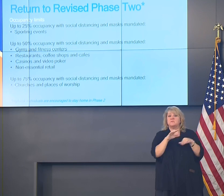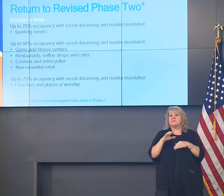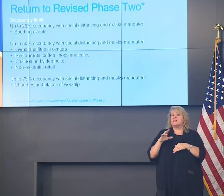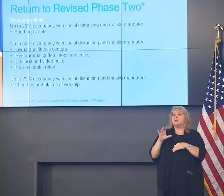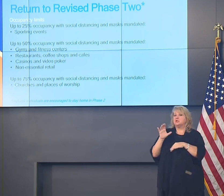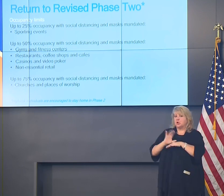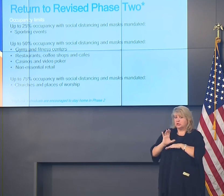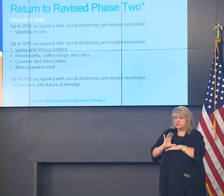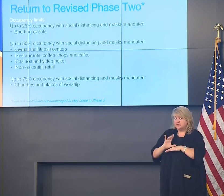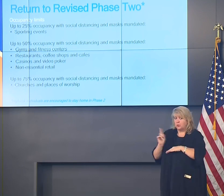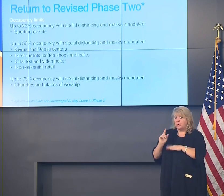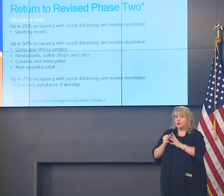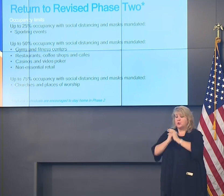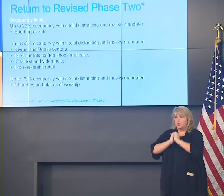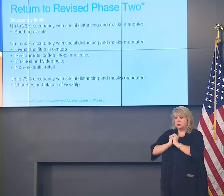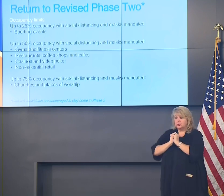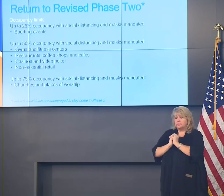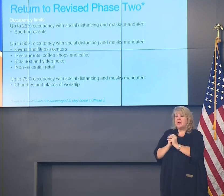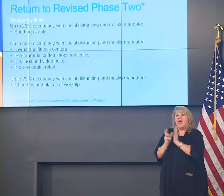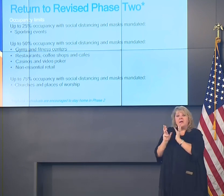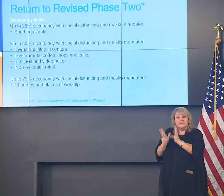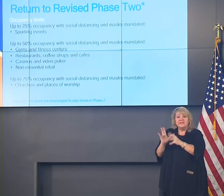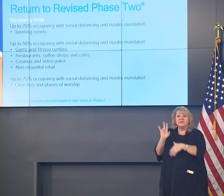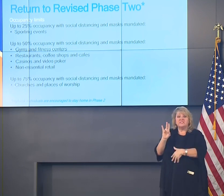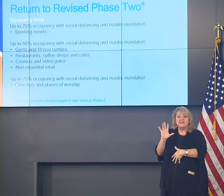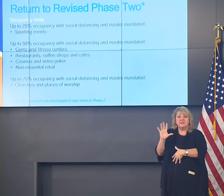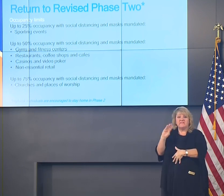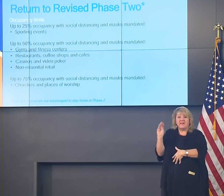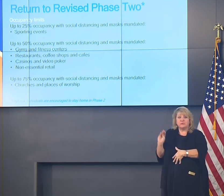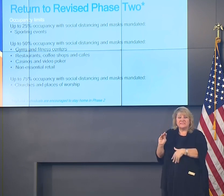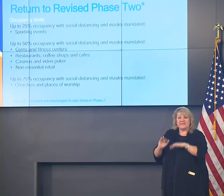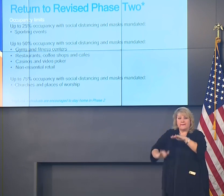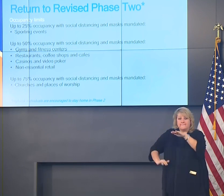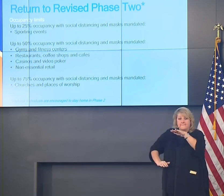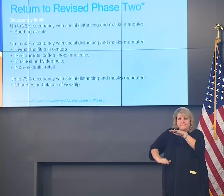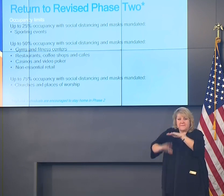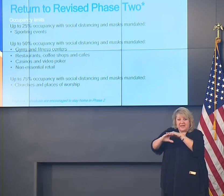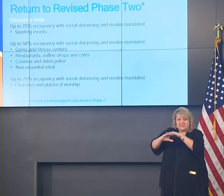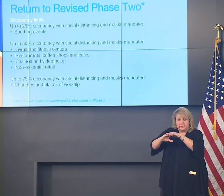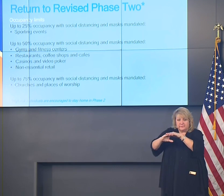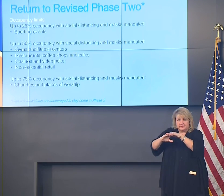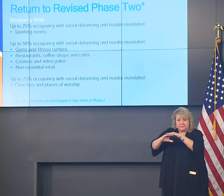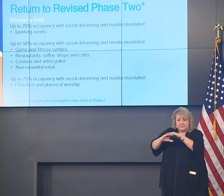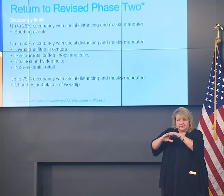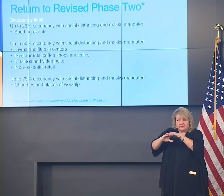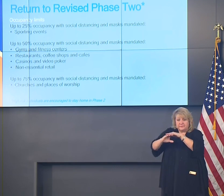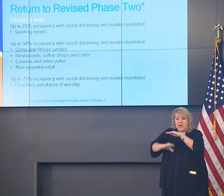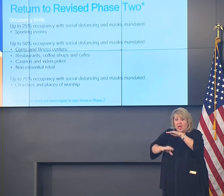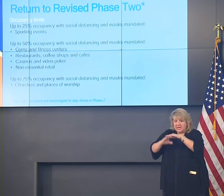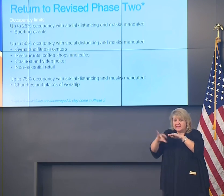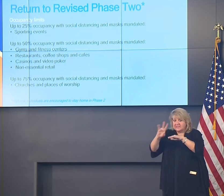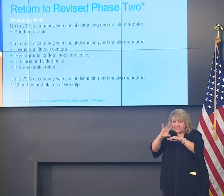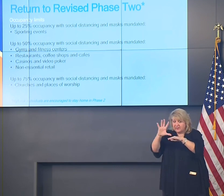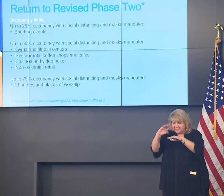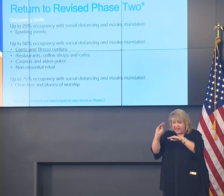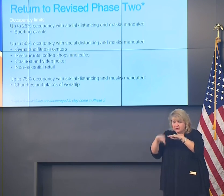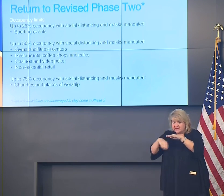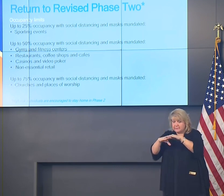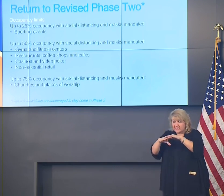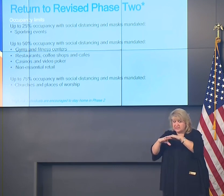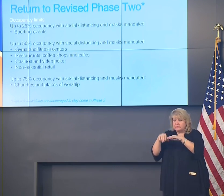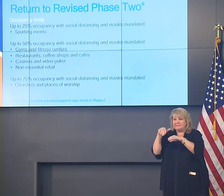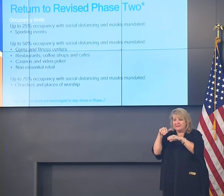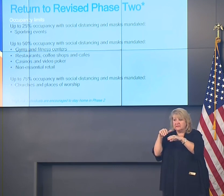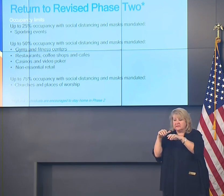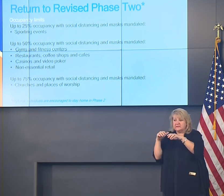And remember, that's a maximum. You still have to be able to physically distance six feet between members who are